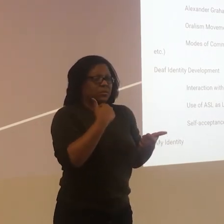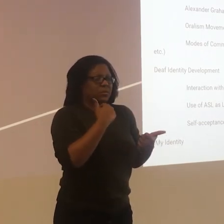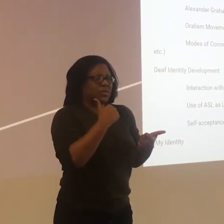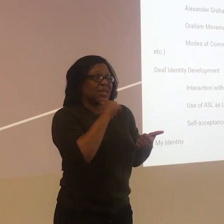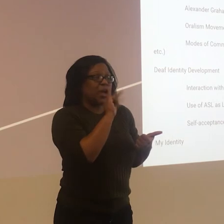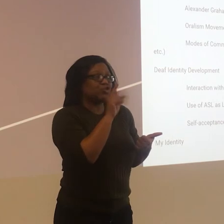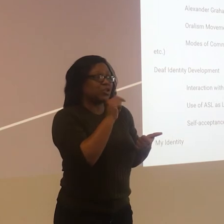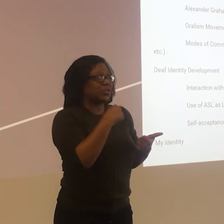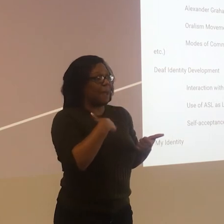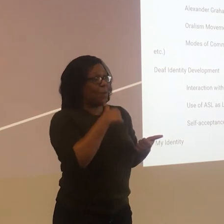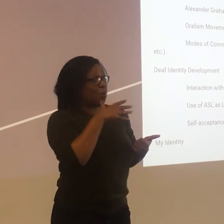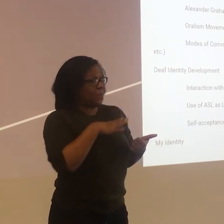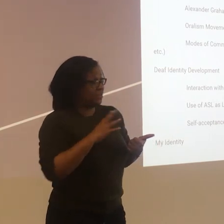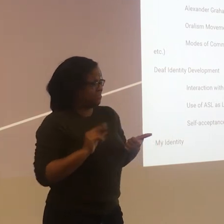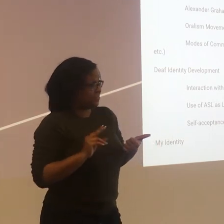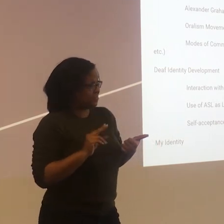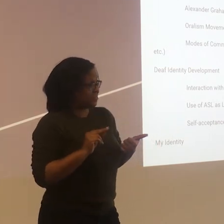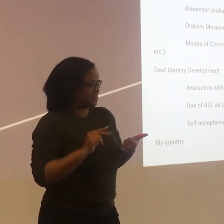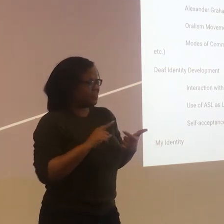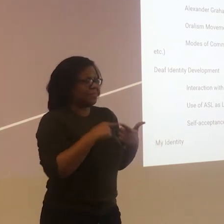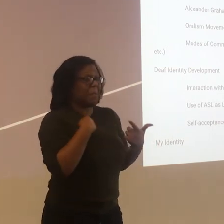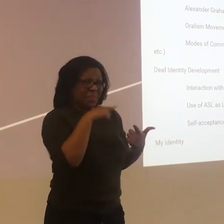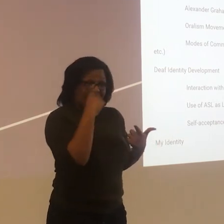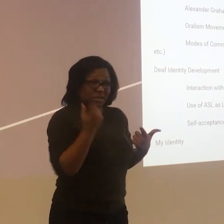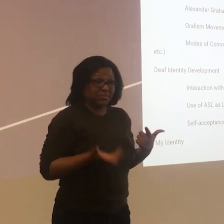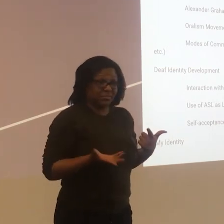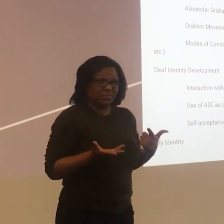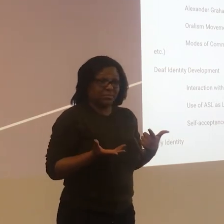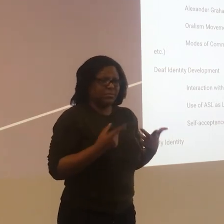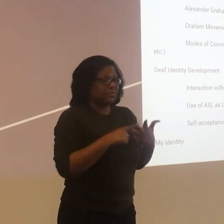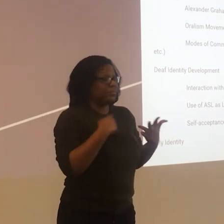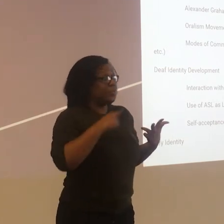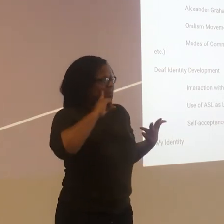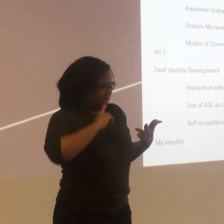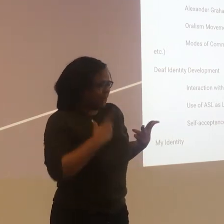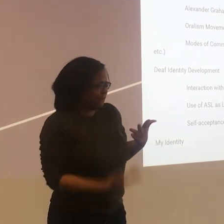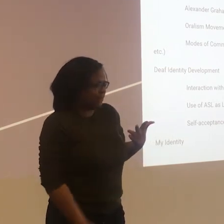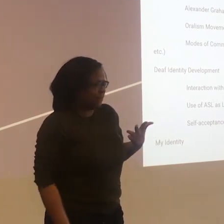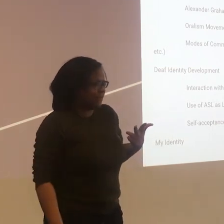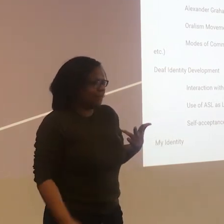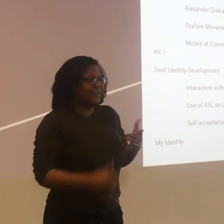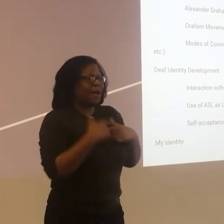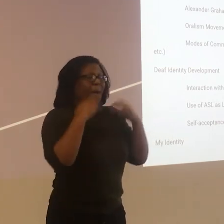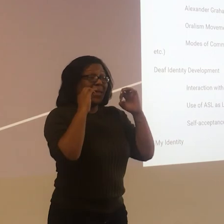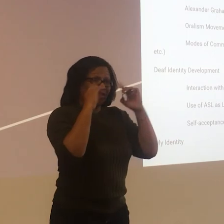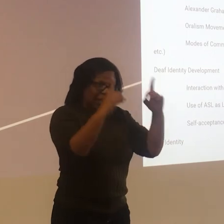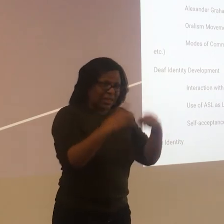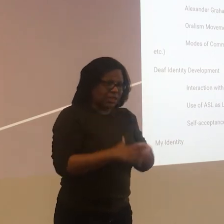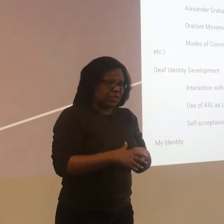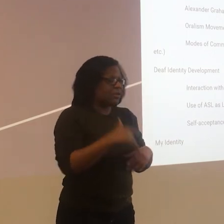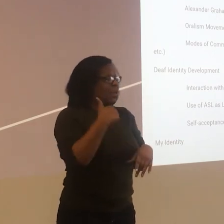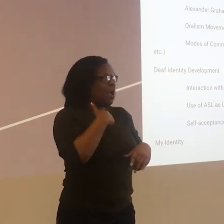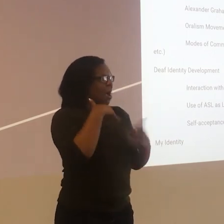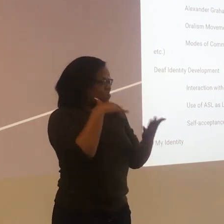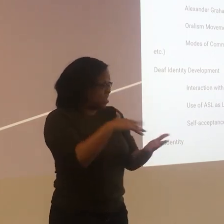day because I'm not just a woman. I'm black. I'm deaf. I am educated.